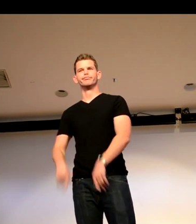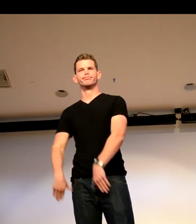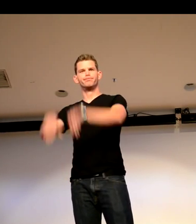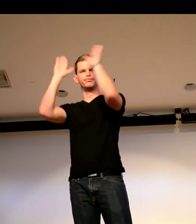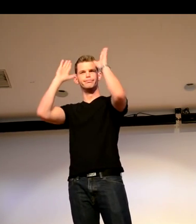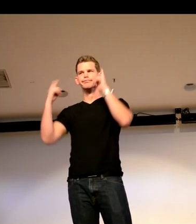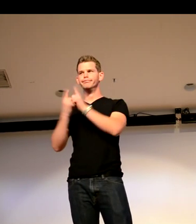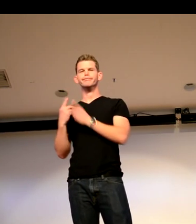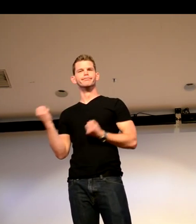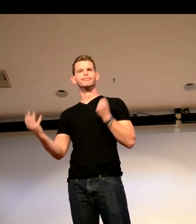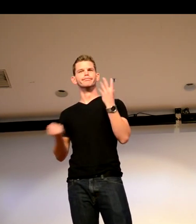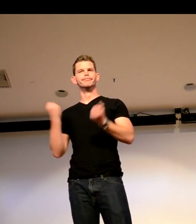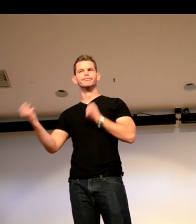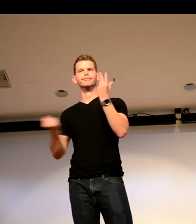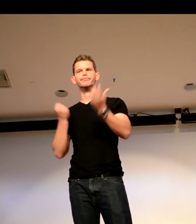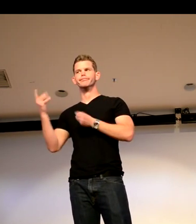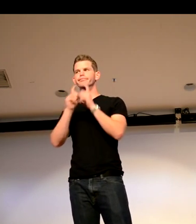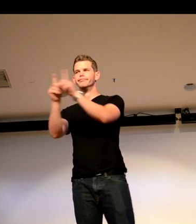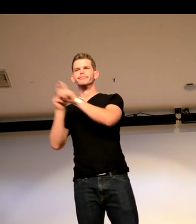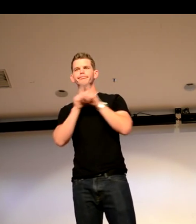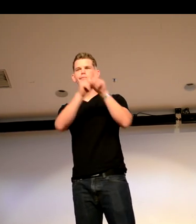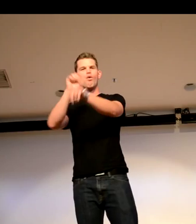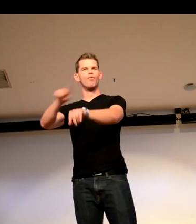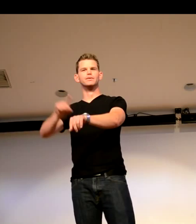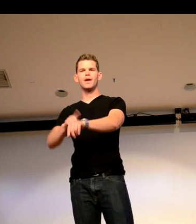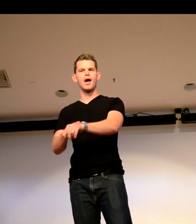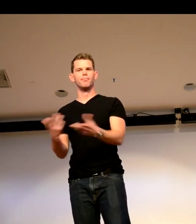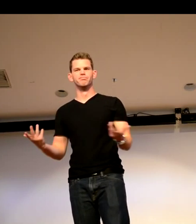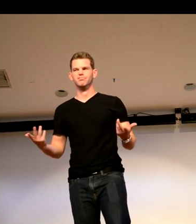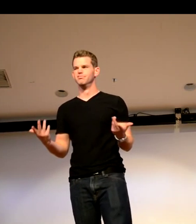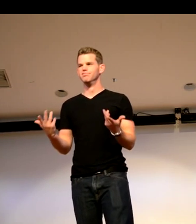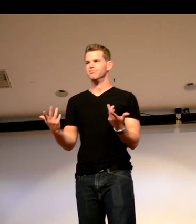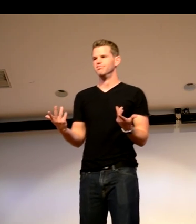I've known Zane since kindergarten we've been buddies we're always together